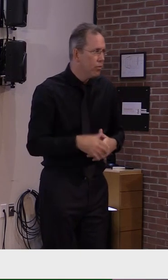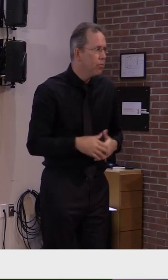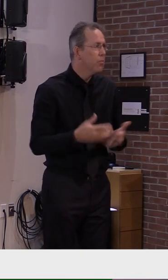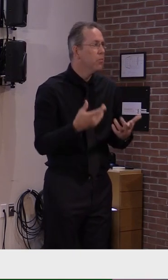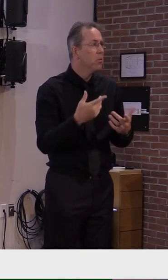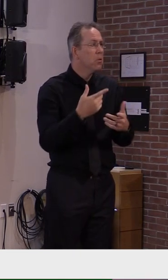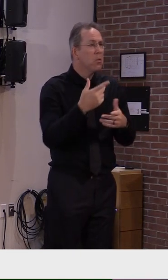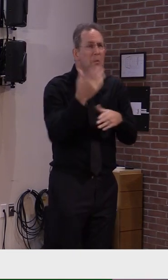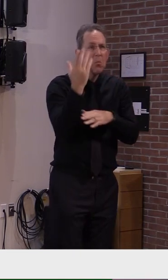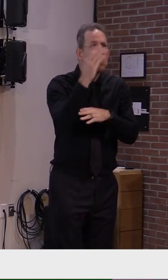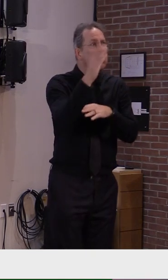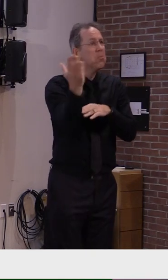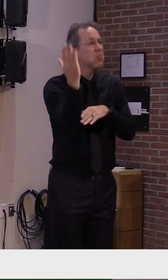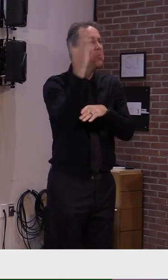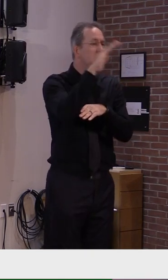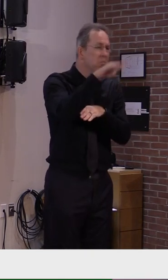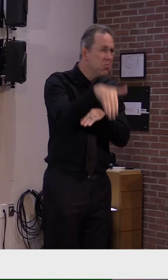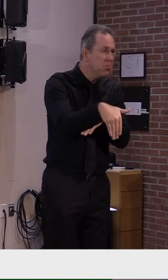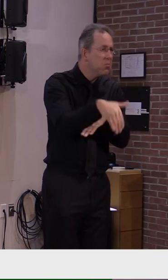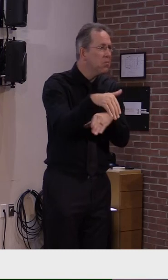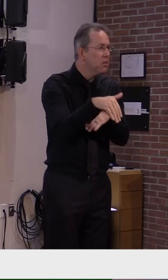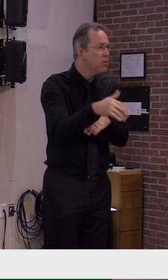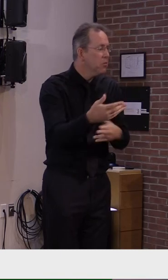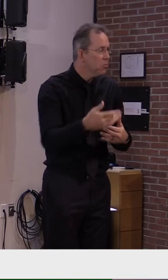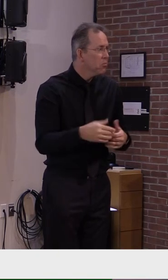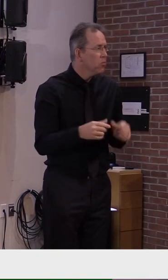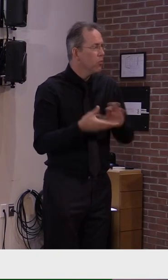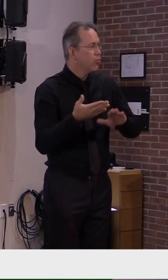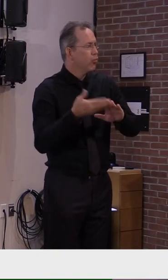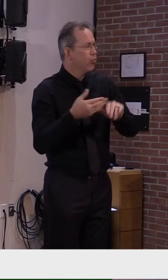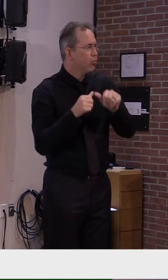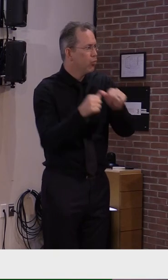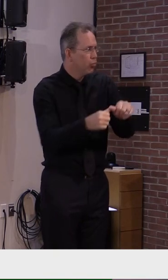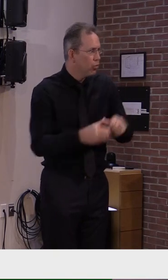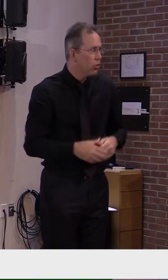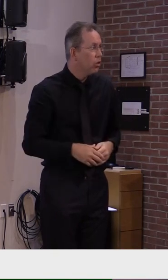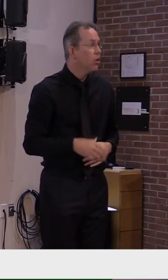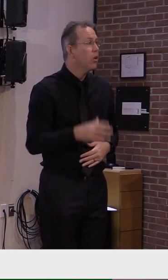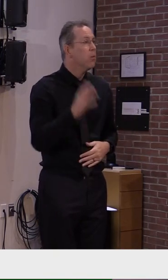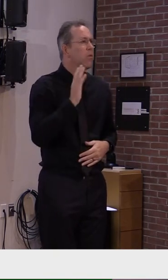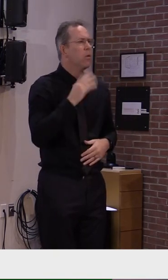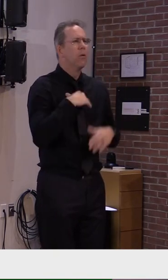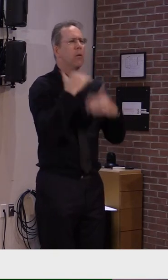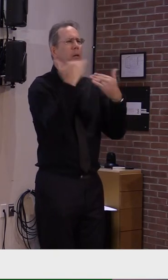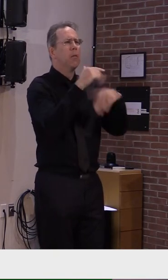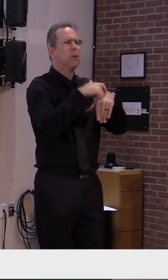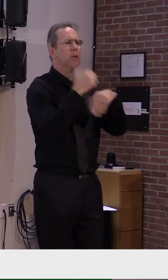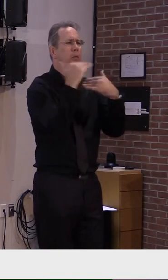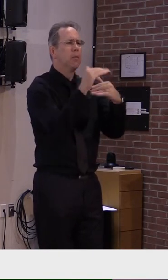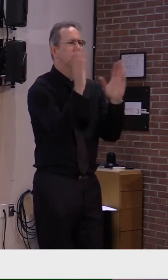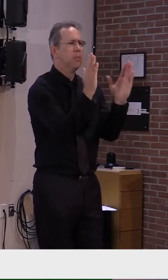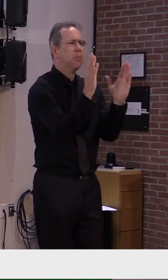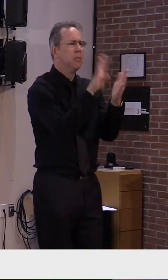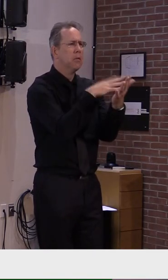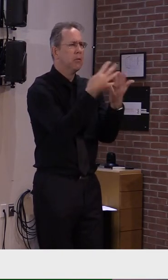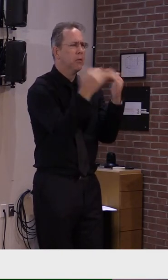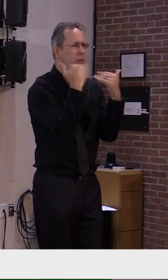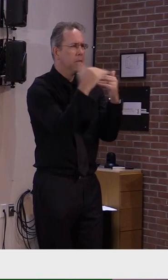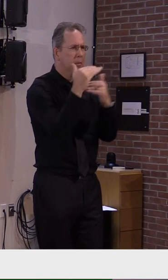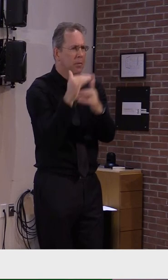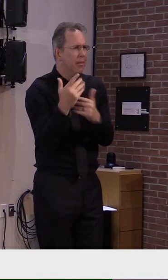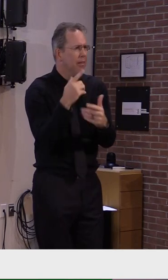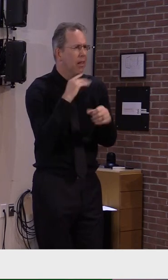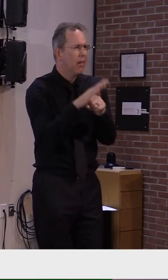sort of, of the providers during, because we had to. We had no capacity and we built our robust capacity over the months,